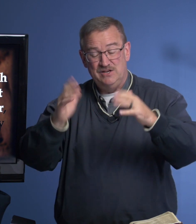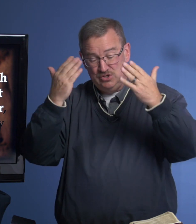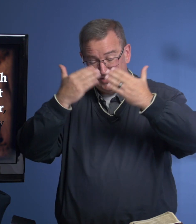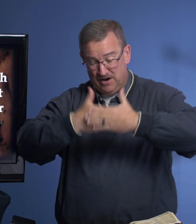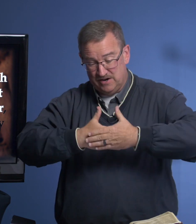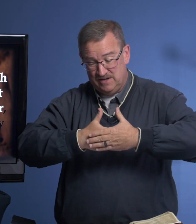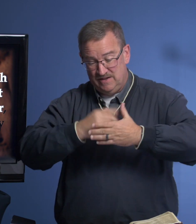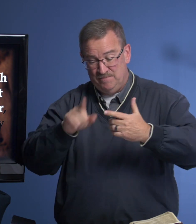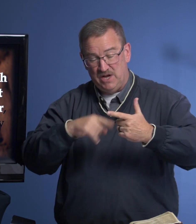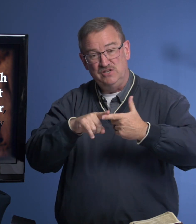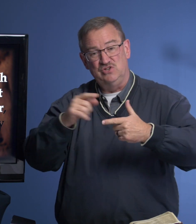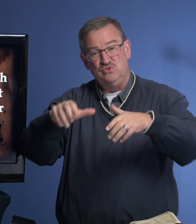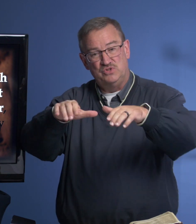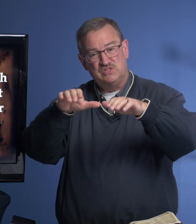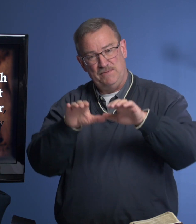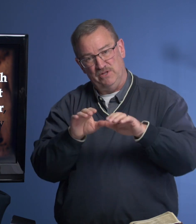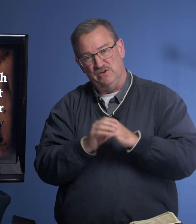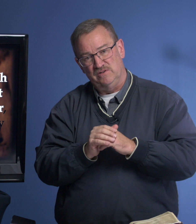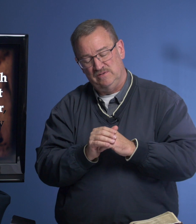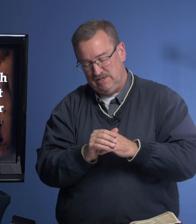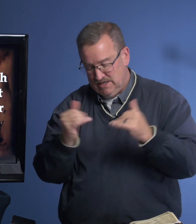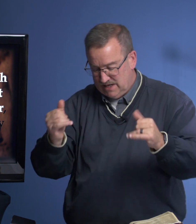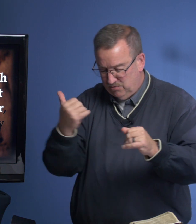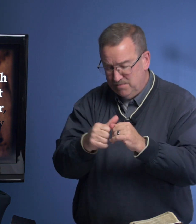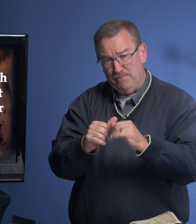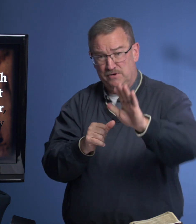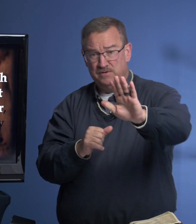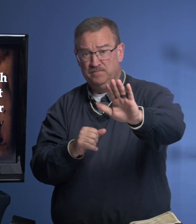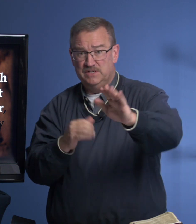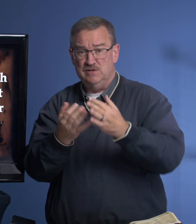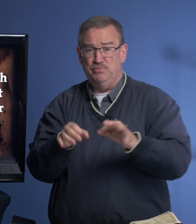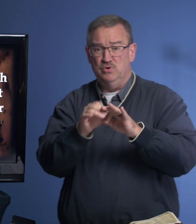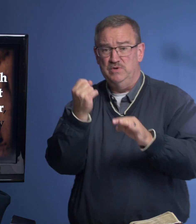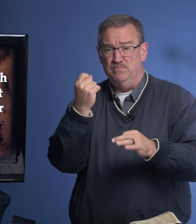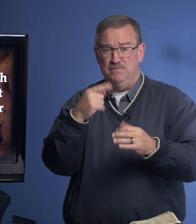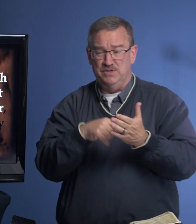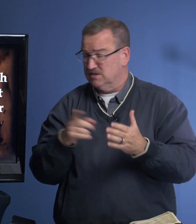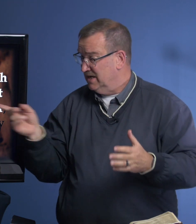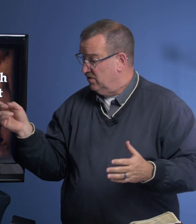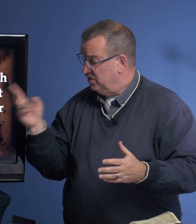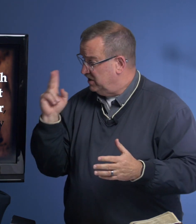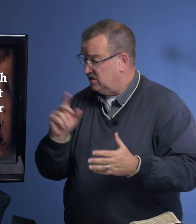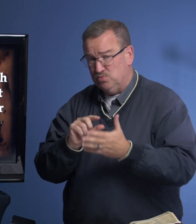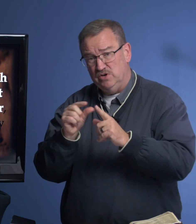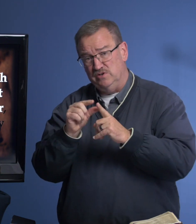dark, unto the sepulcher. Now, remember, it's important we remember this. We read these words,